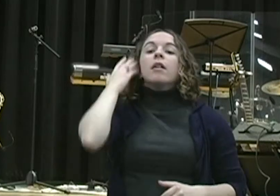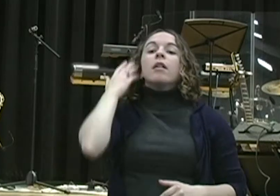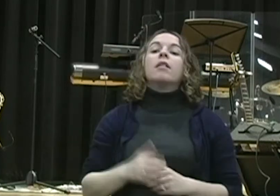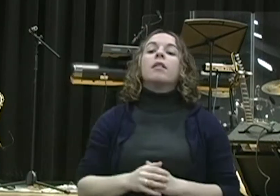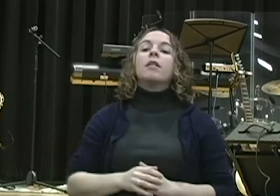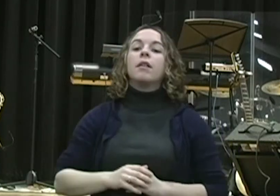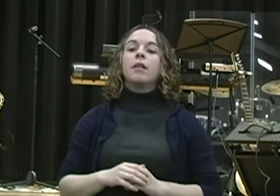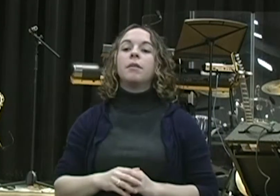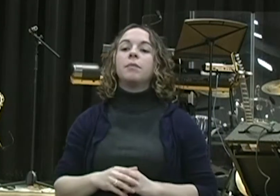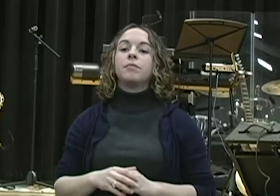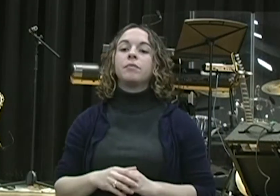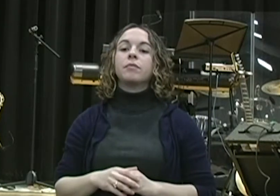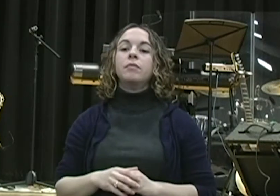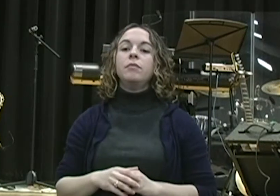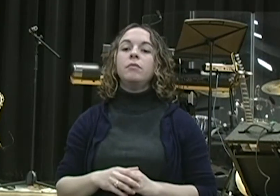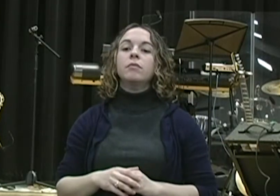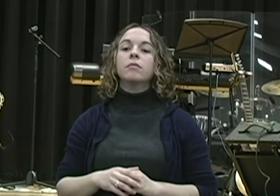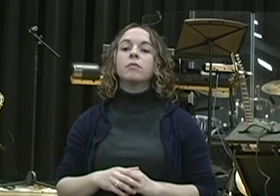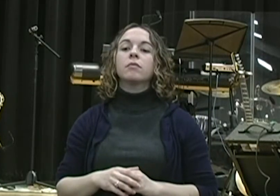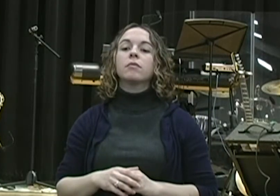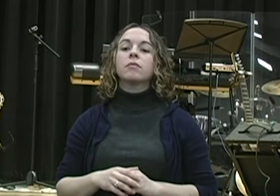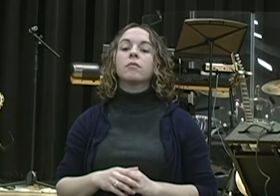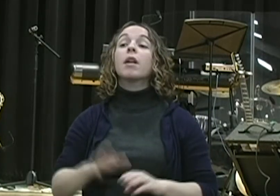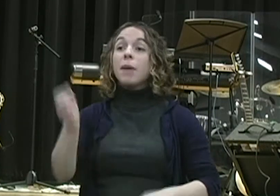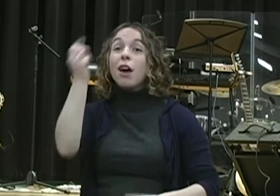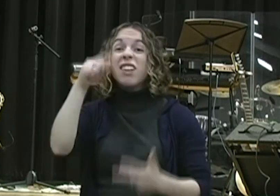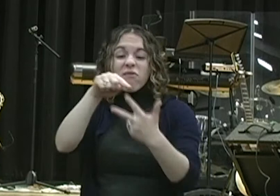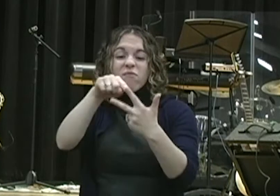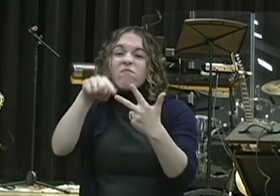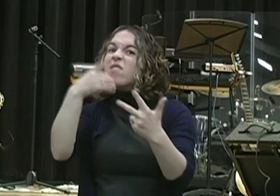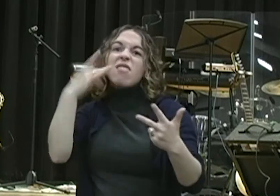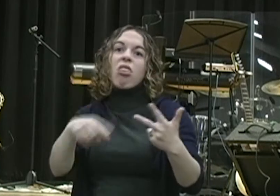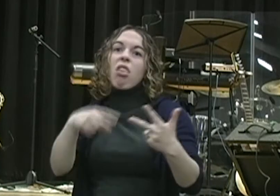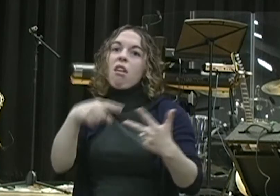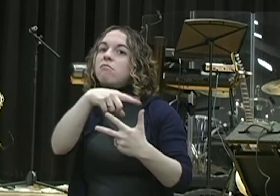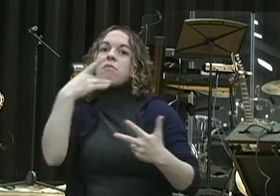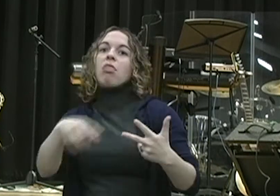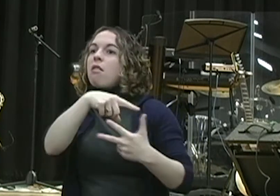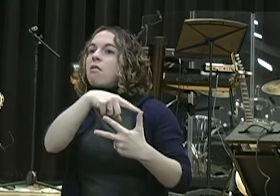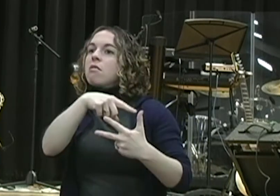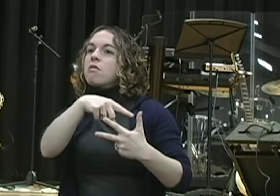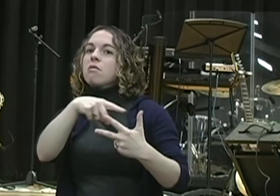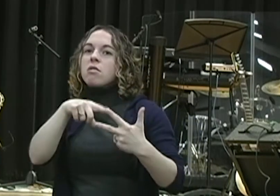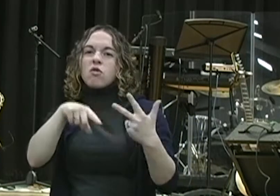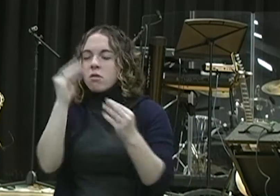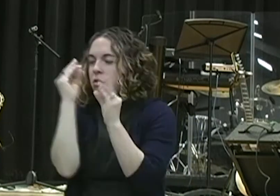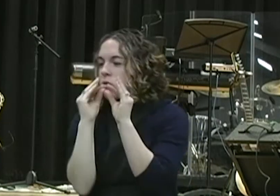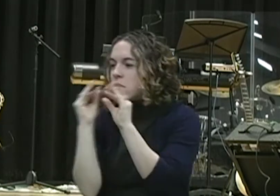find a ground of accusation against Daniel in regard to government affairs. But they could find no grounds. Listen to this. I love